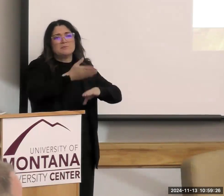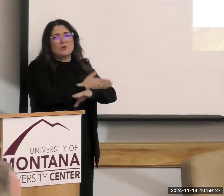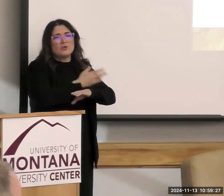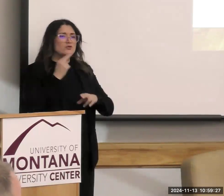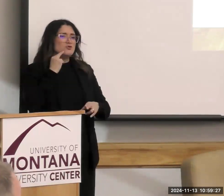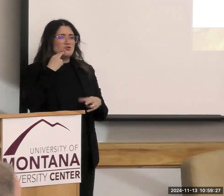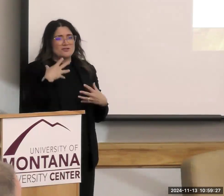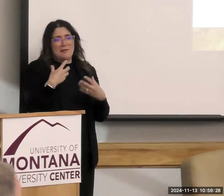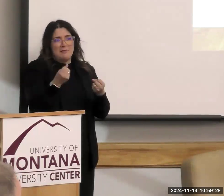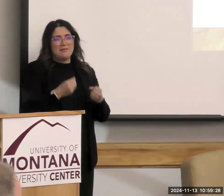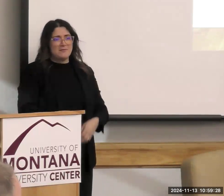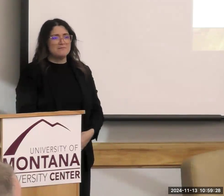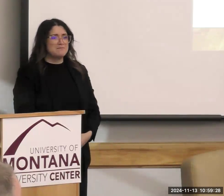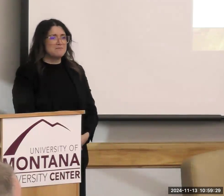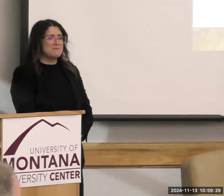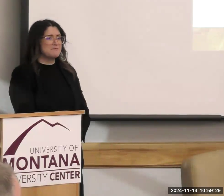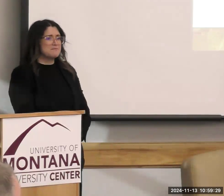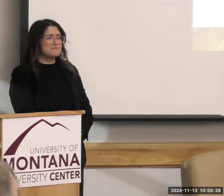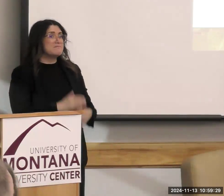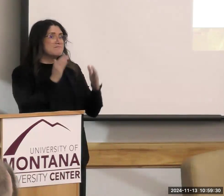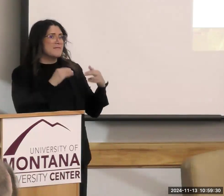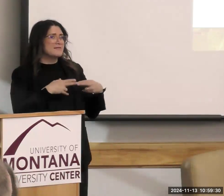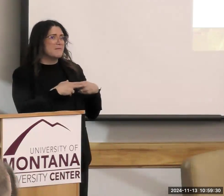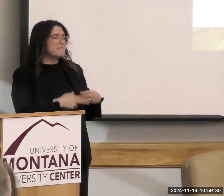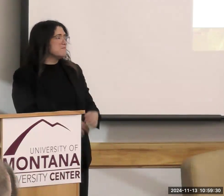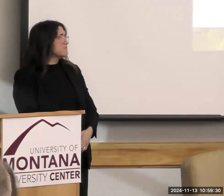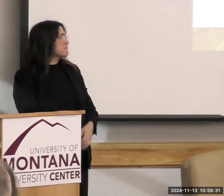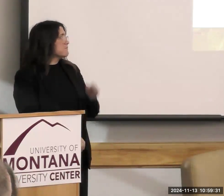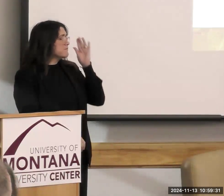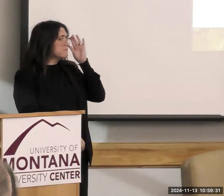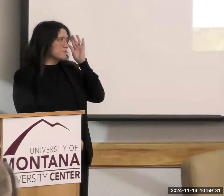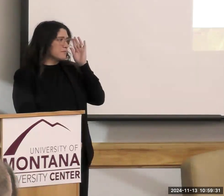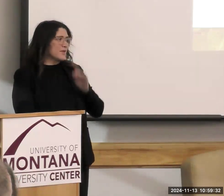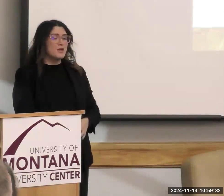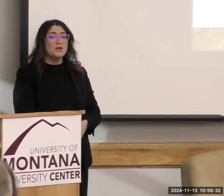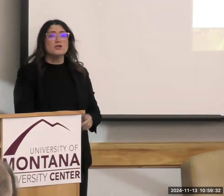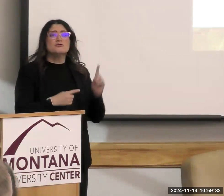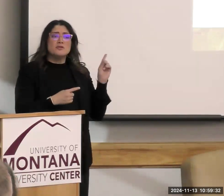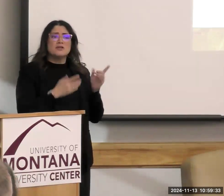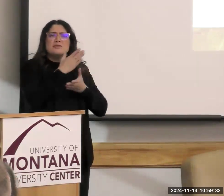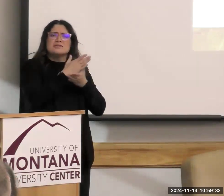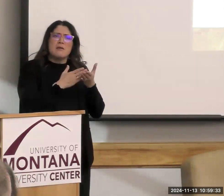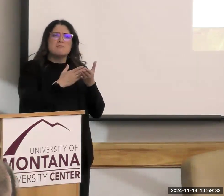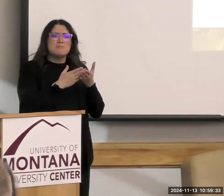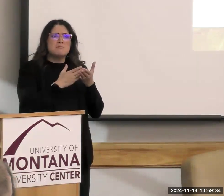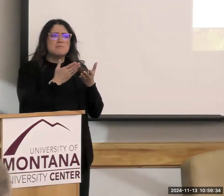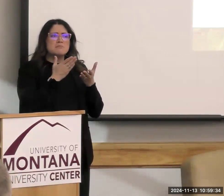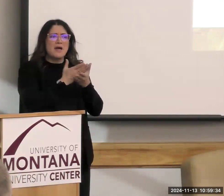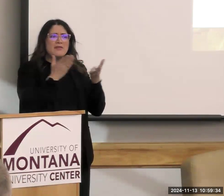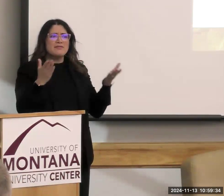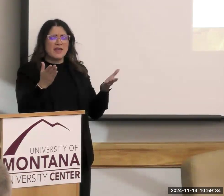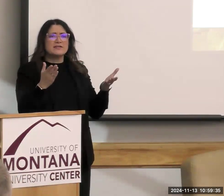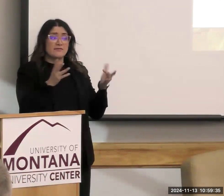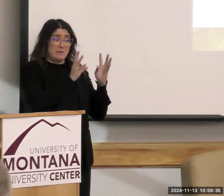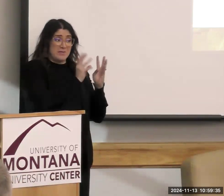Okay. Next slide. So these are some of the things that were a result of the